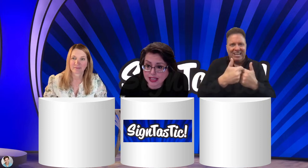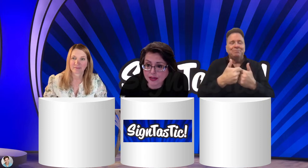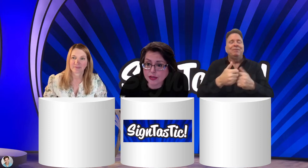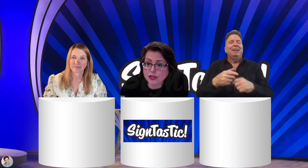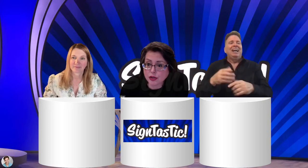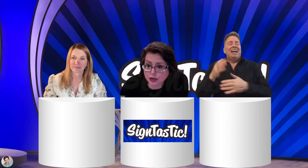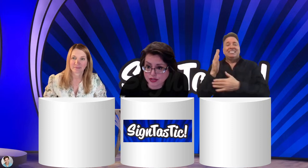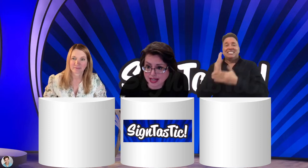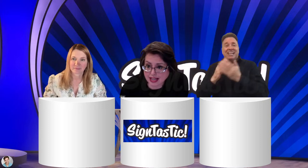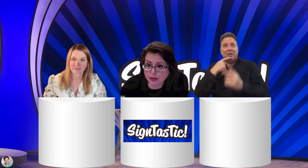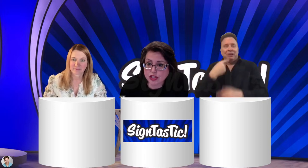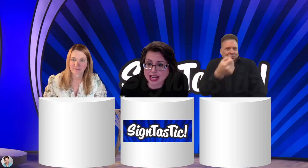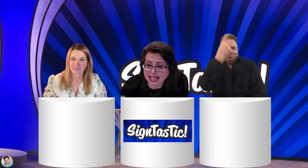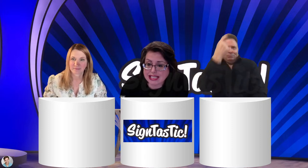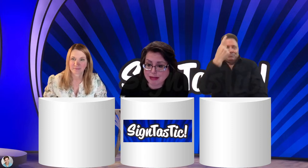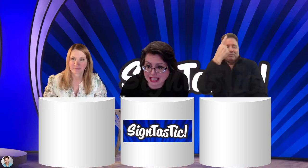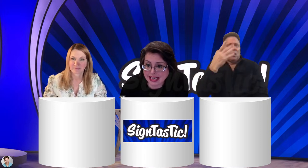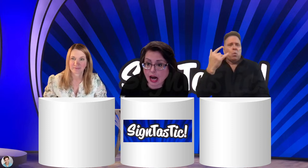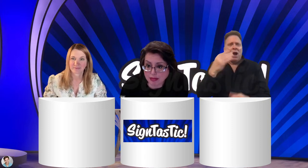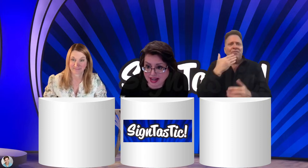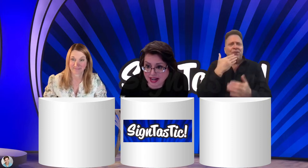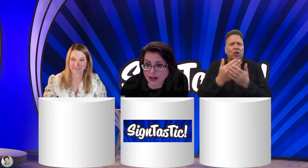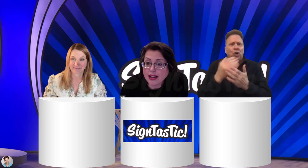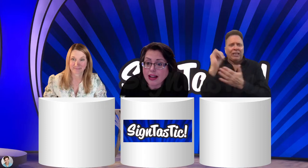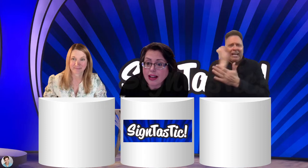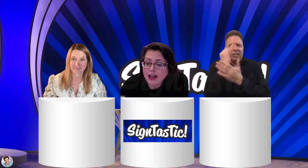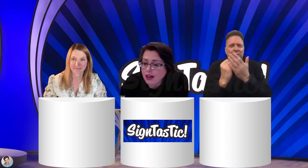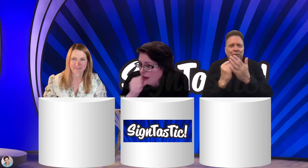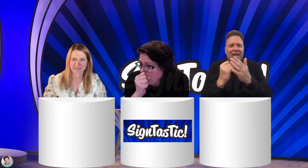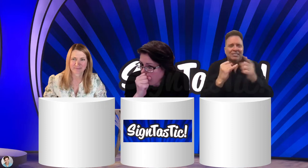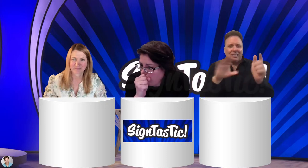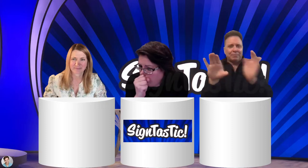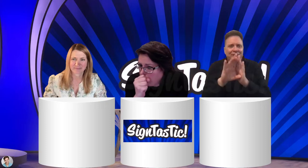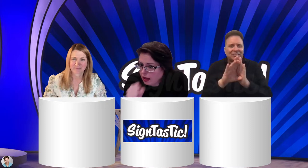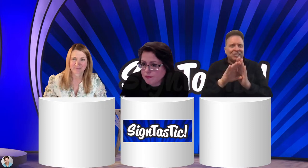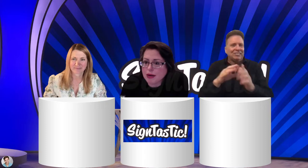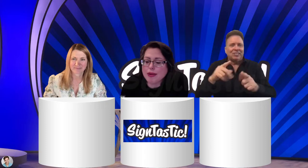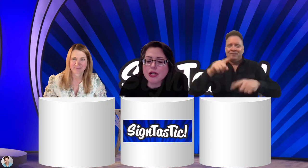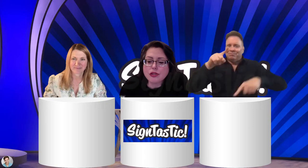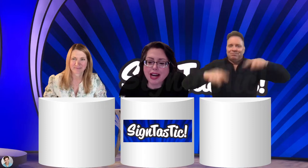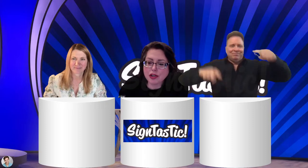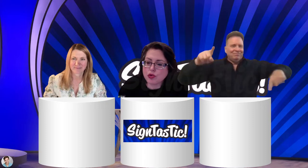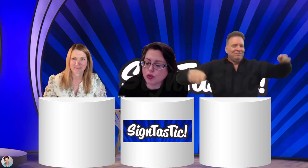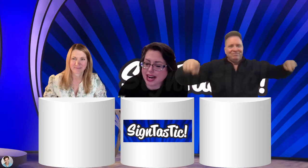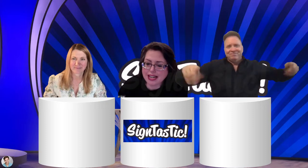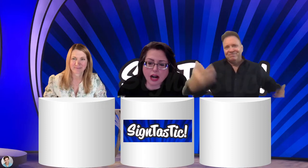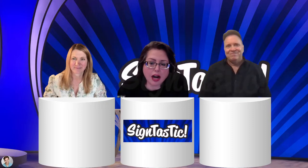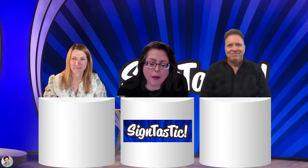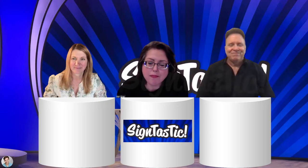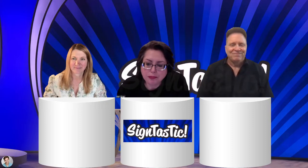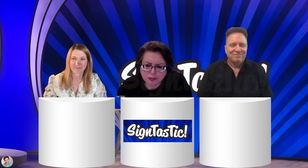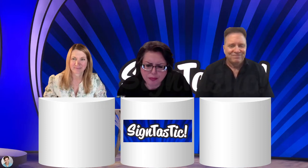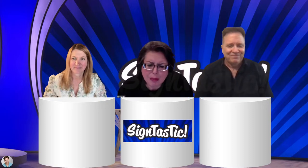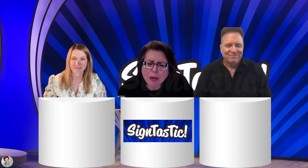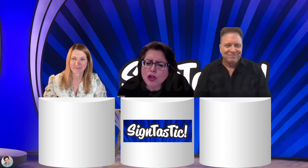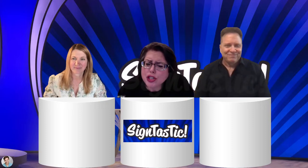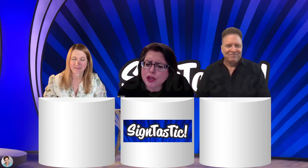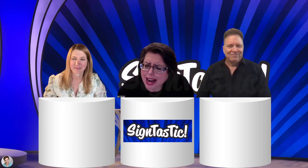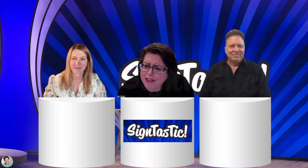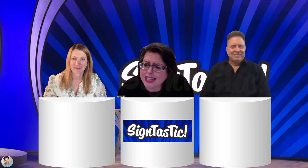hearing, who don't know sign language can pick it up there. And we also had a great, uh, motion graphics